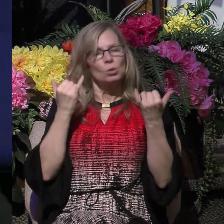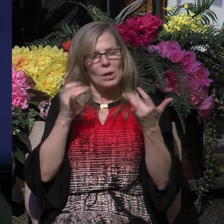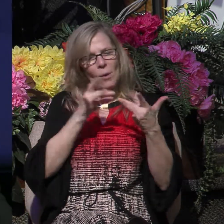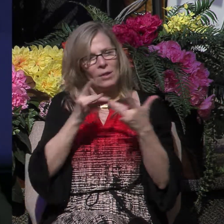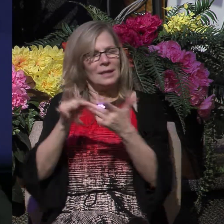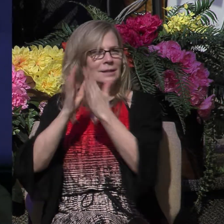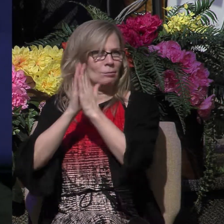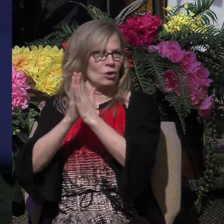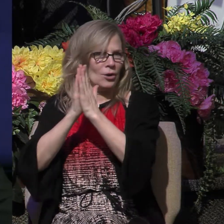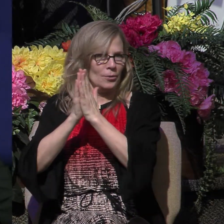service.